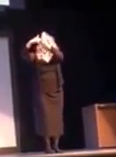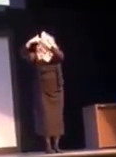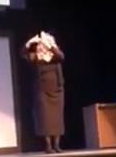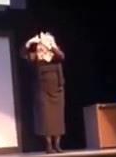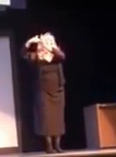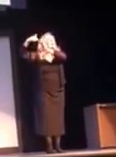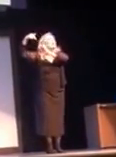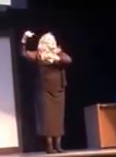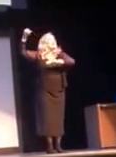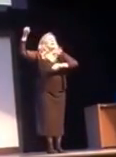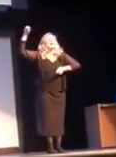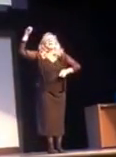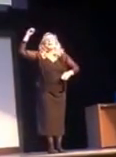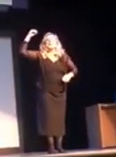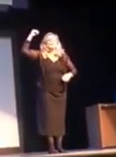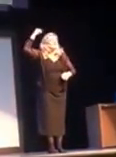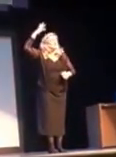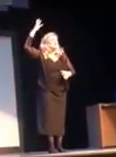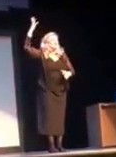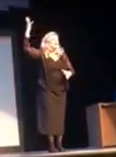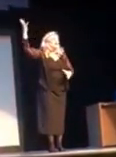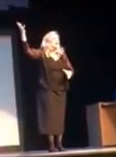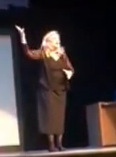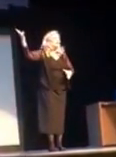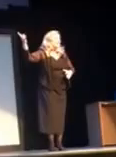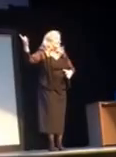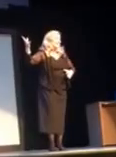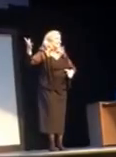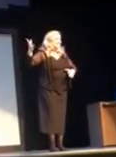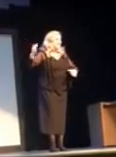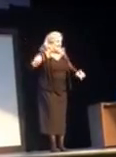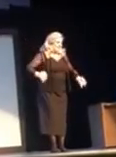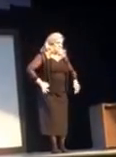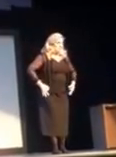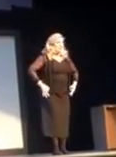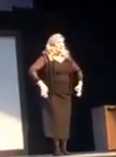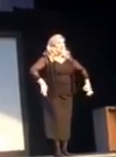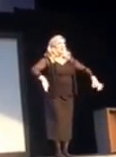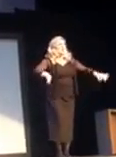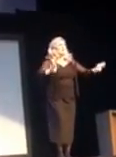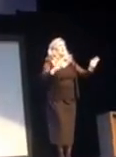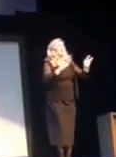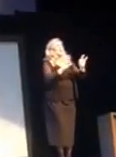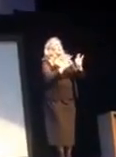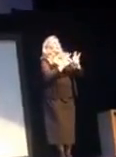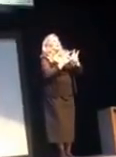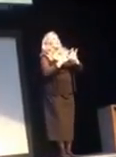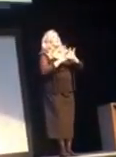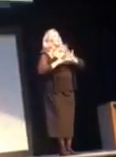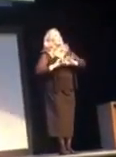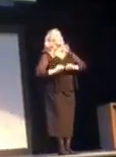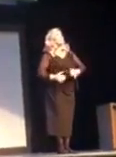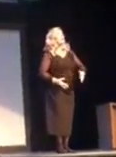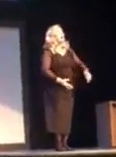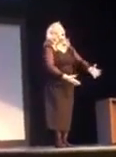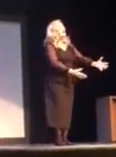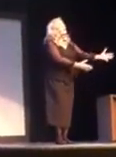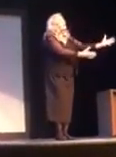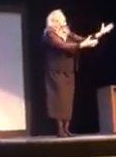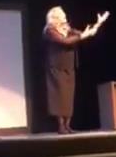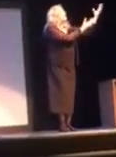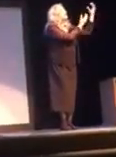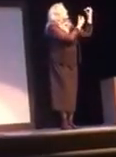of his grace and worthy of